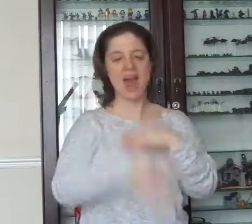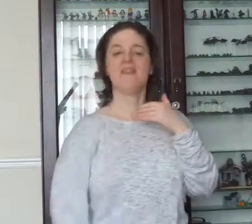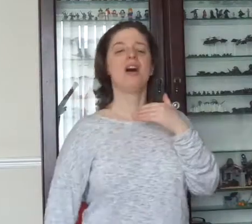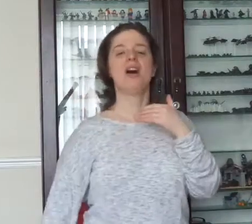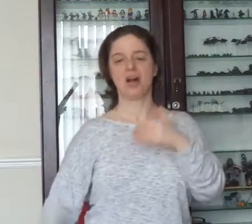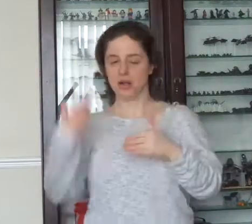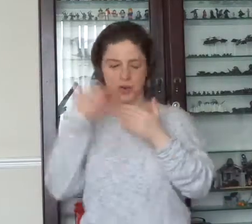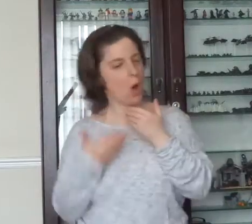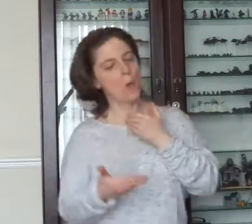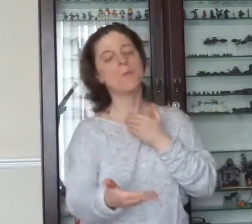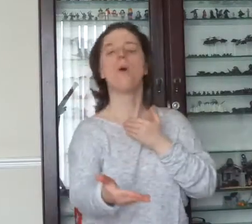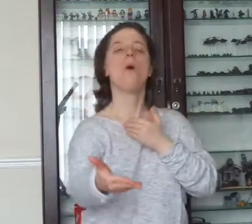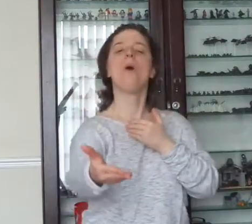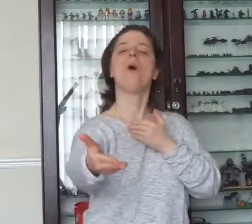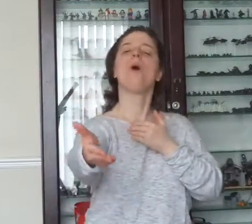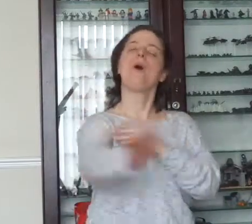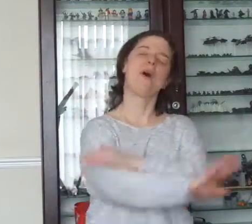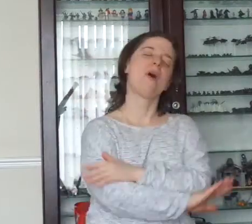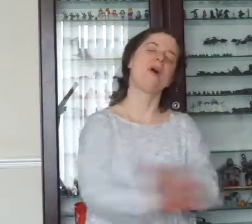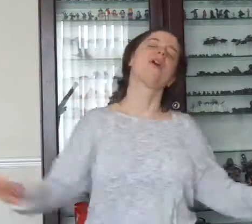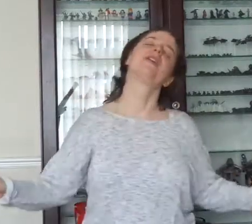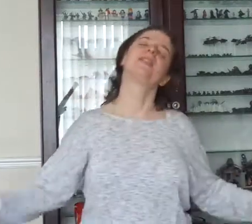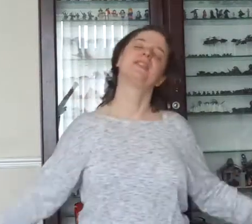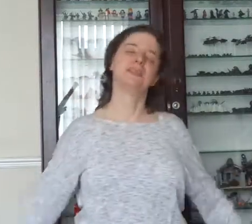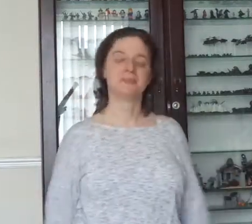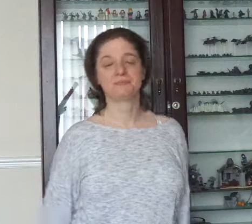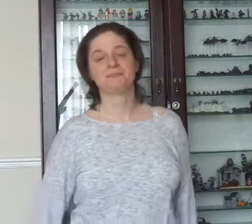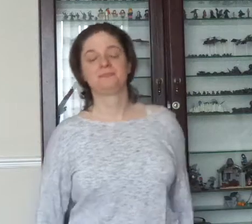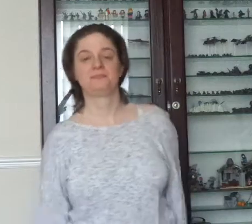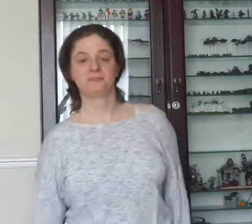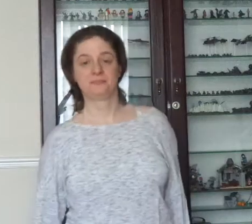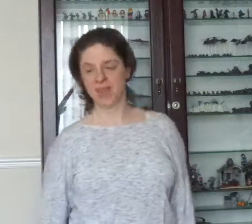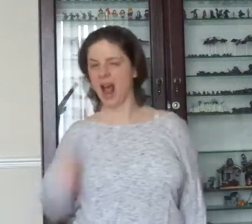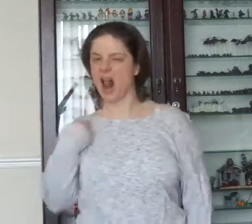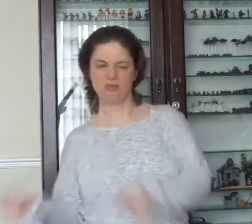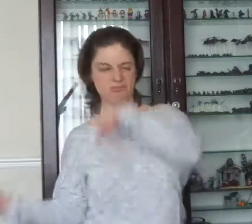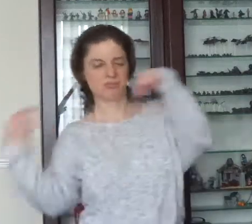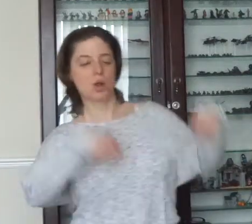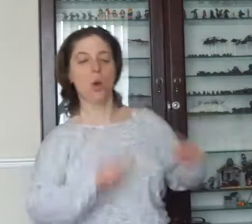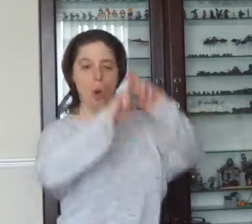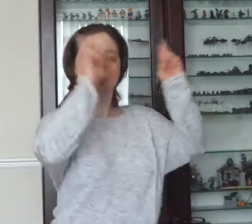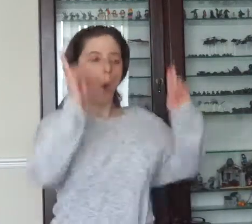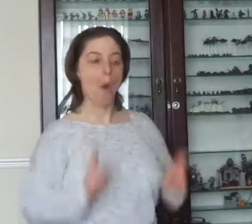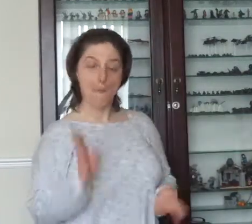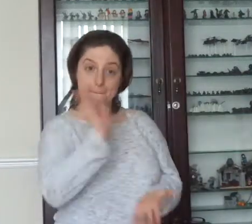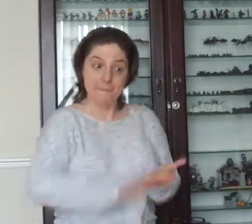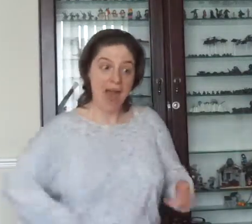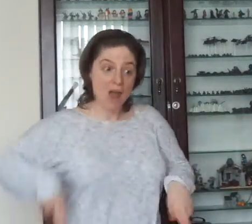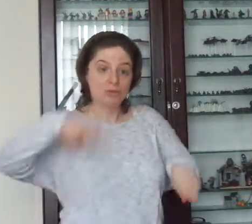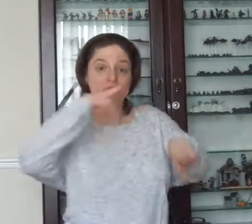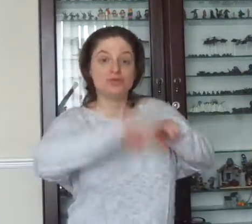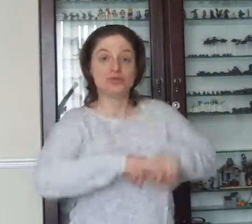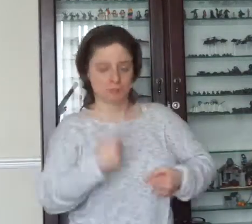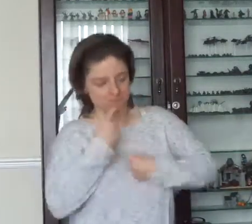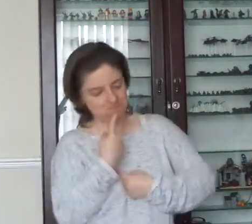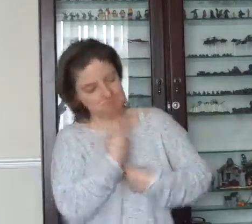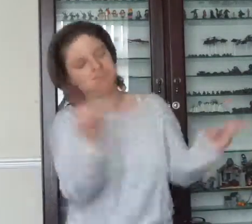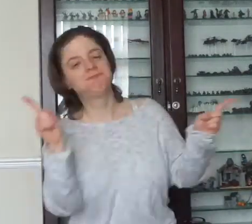no more. I'll go home to my parents confess what I've done,